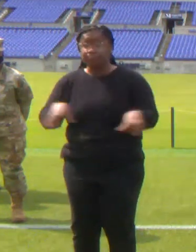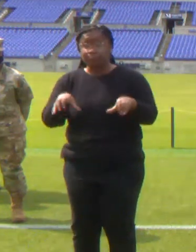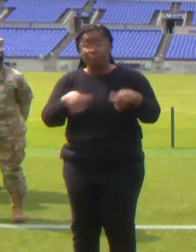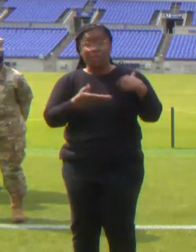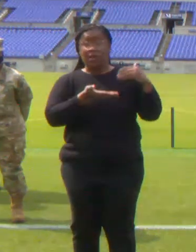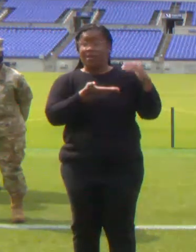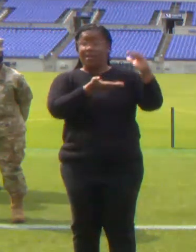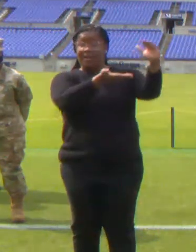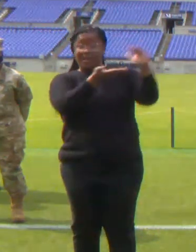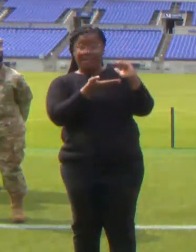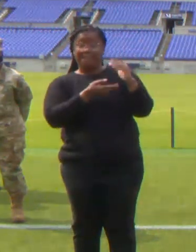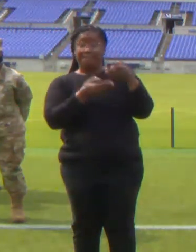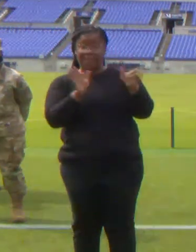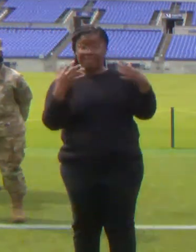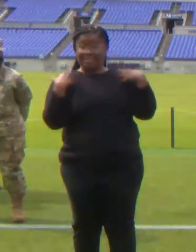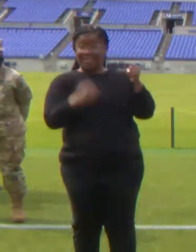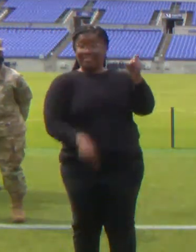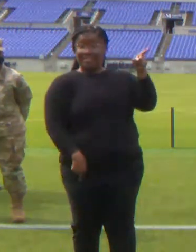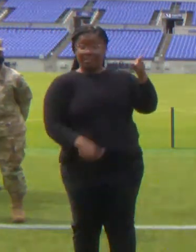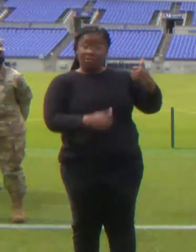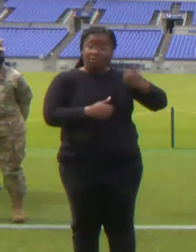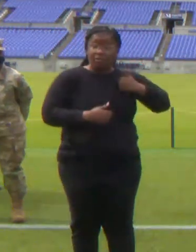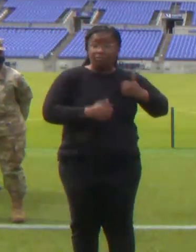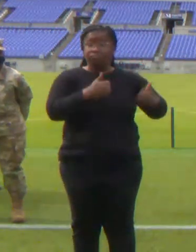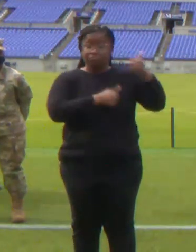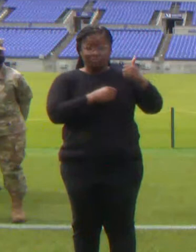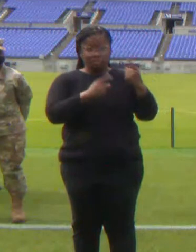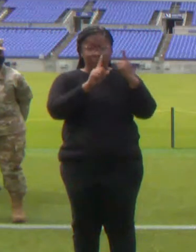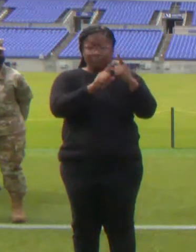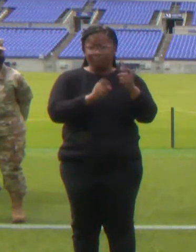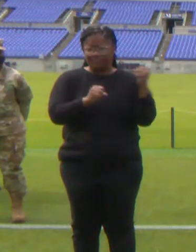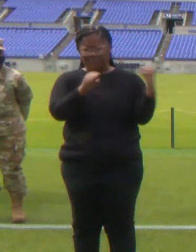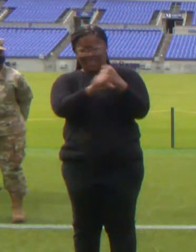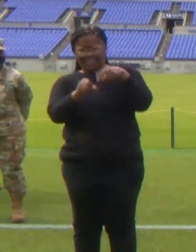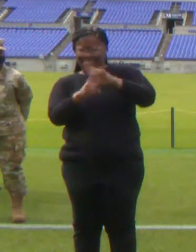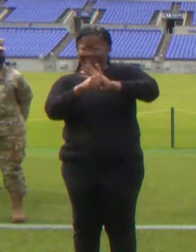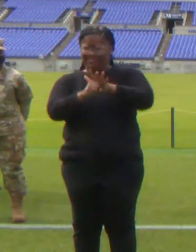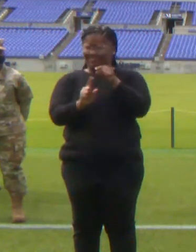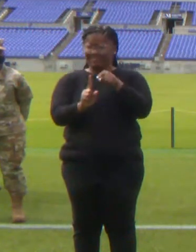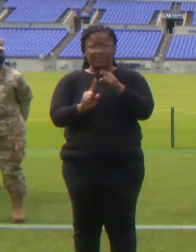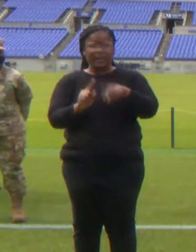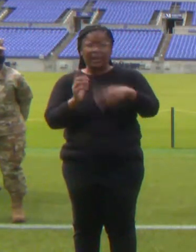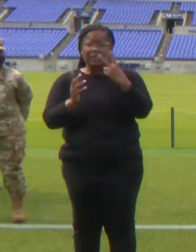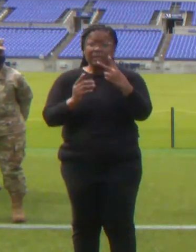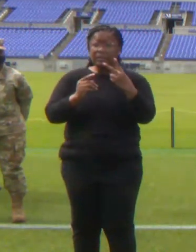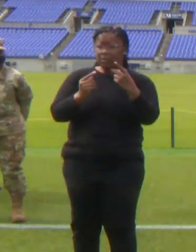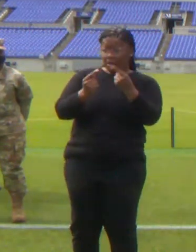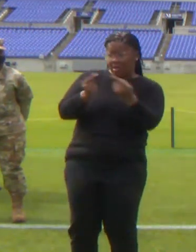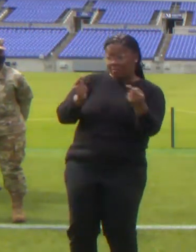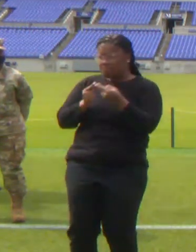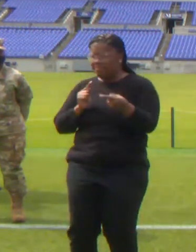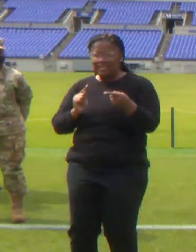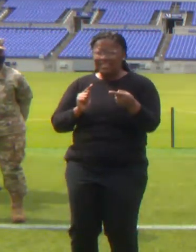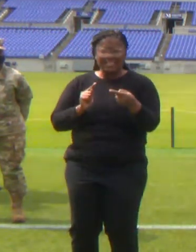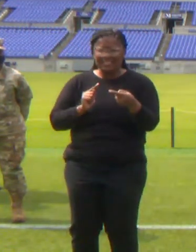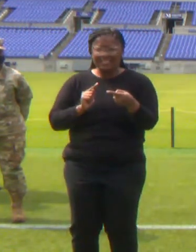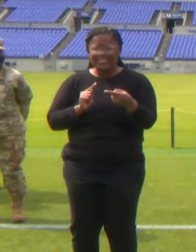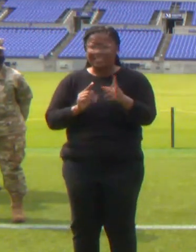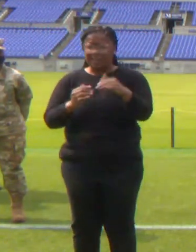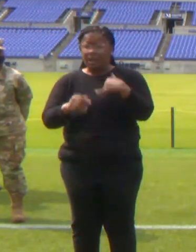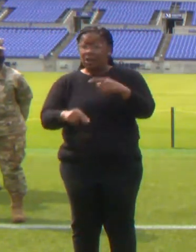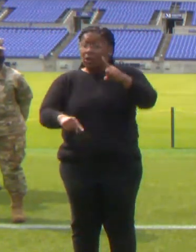arsenal to bear against this invisible enemy, none of us could have fathomed the toll